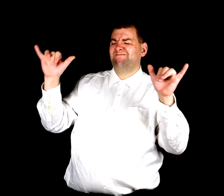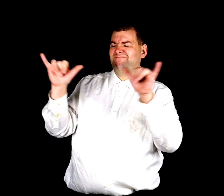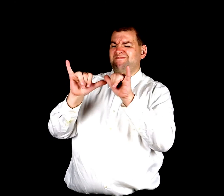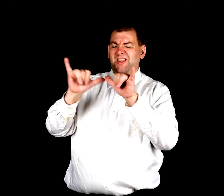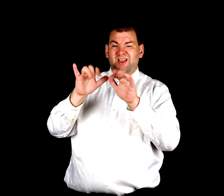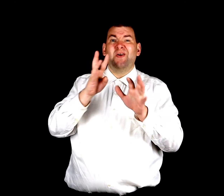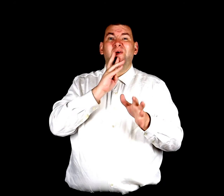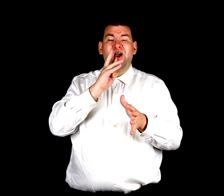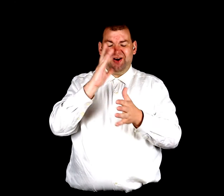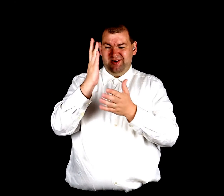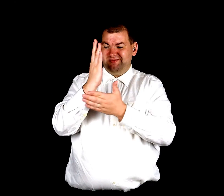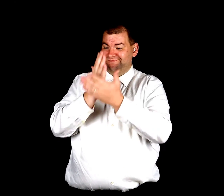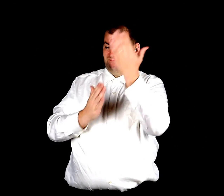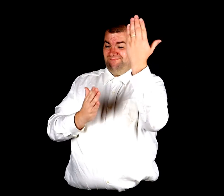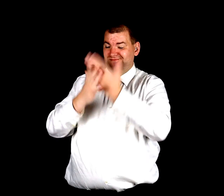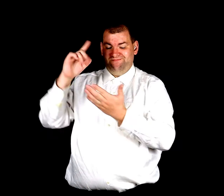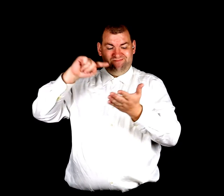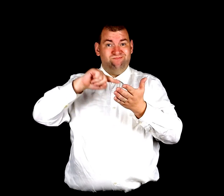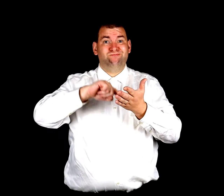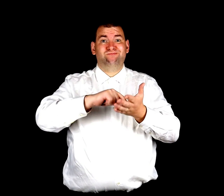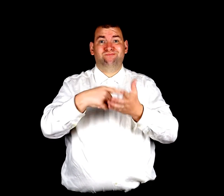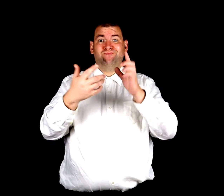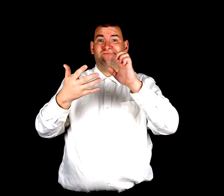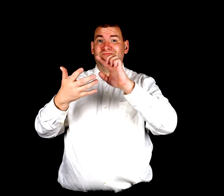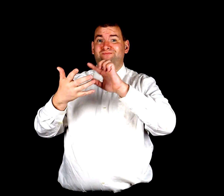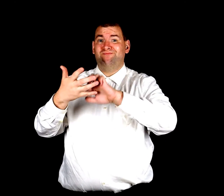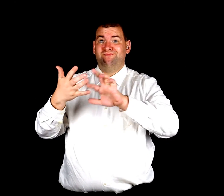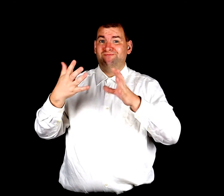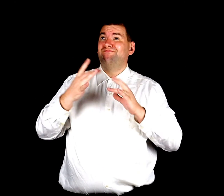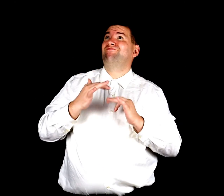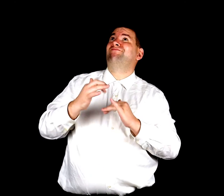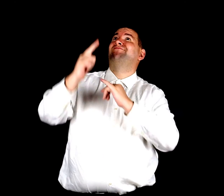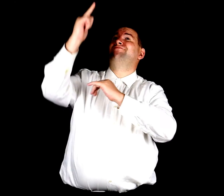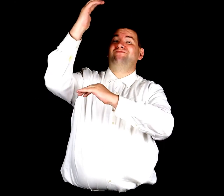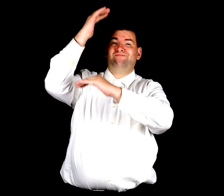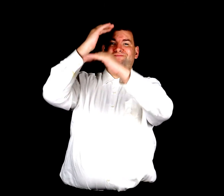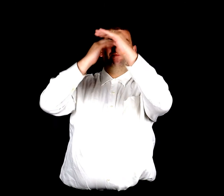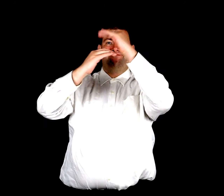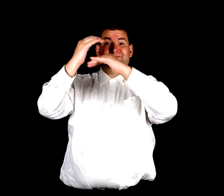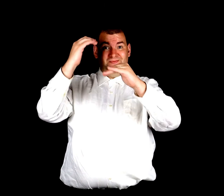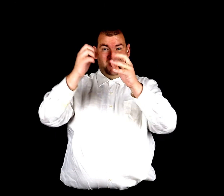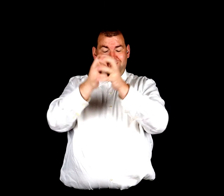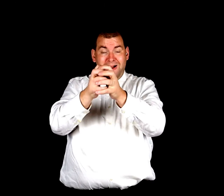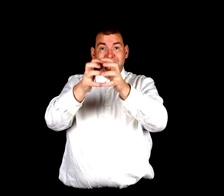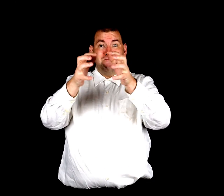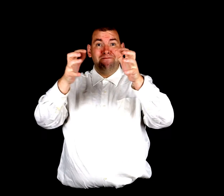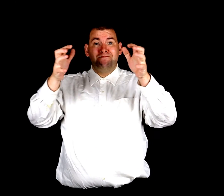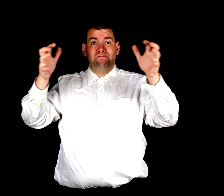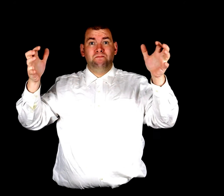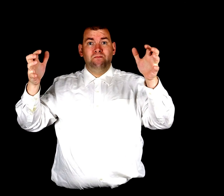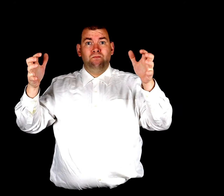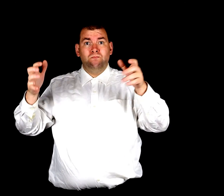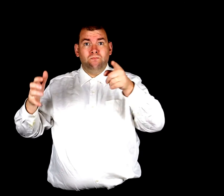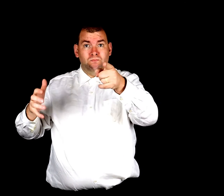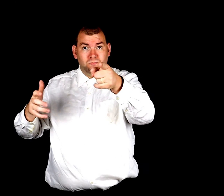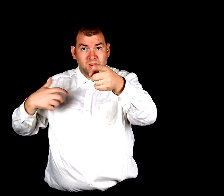in the hollow of his hand Leaning out the heavens in just a little span Got any